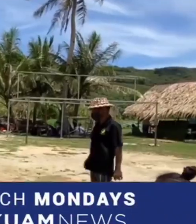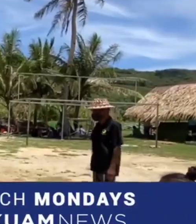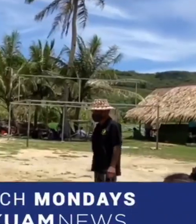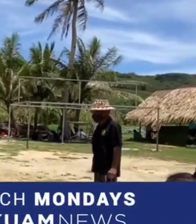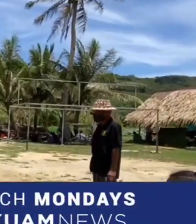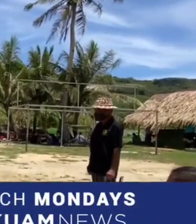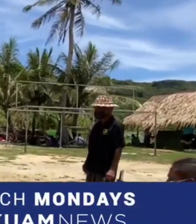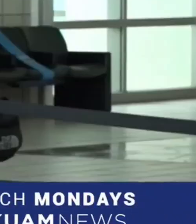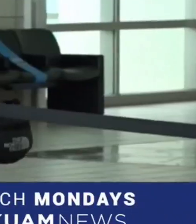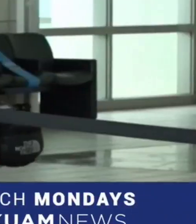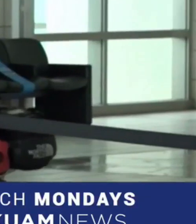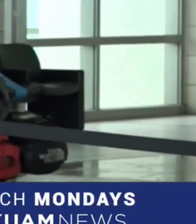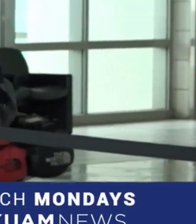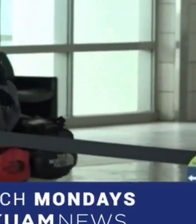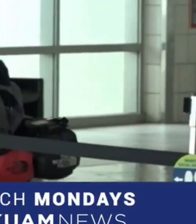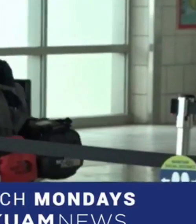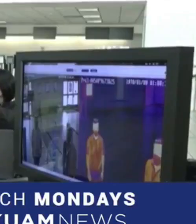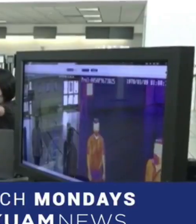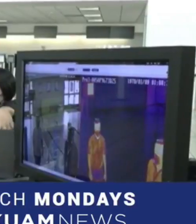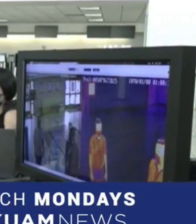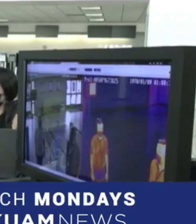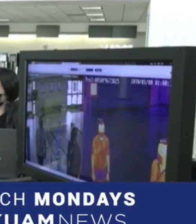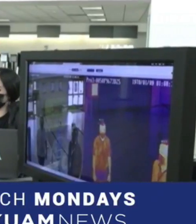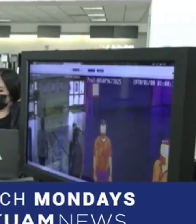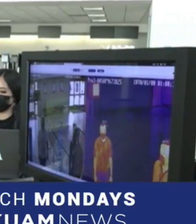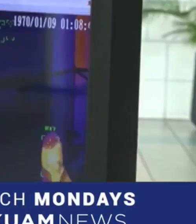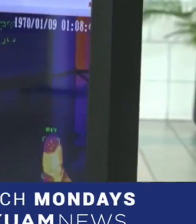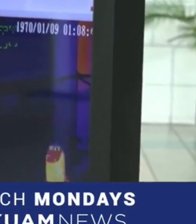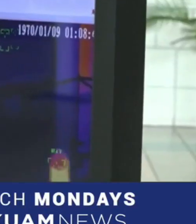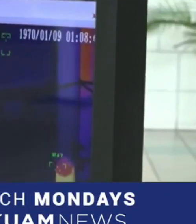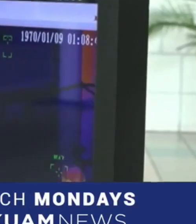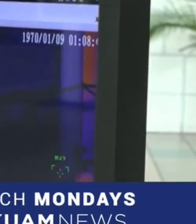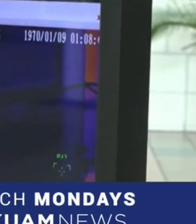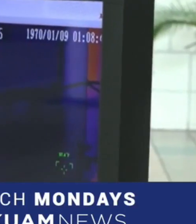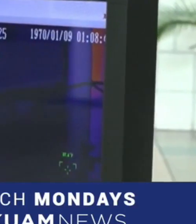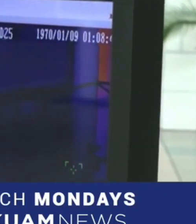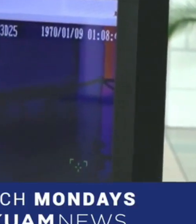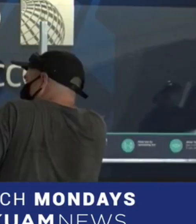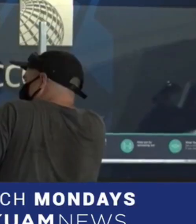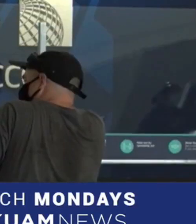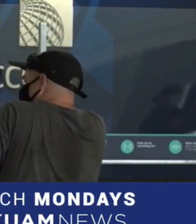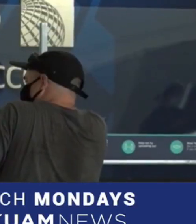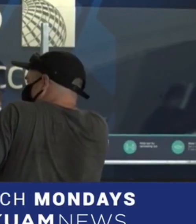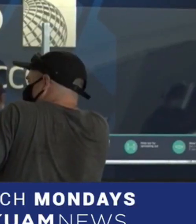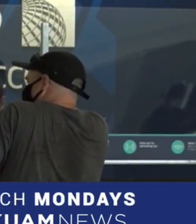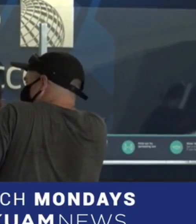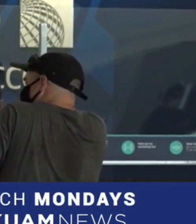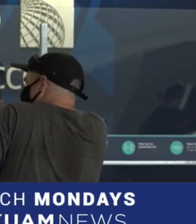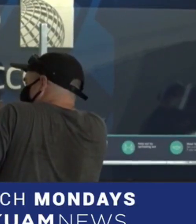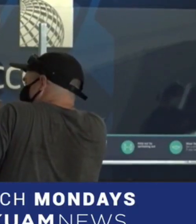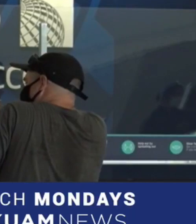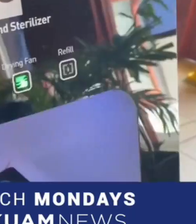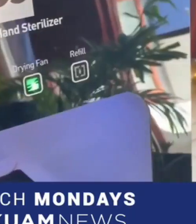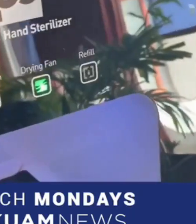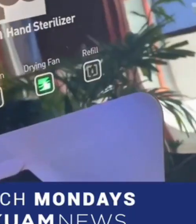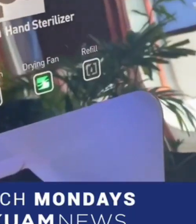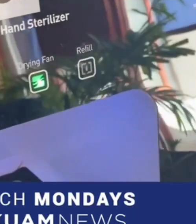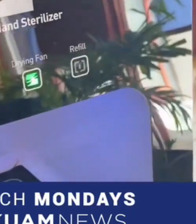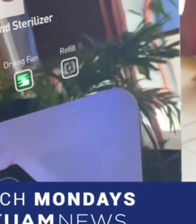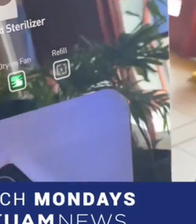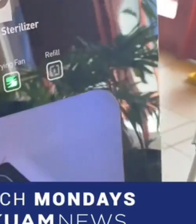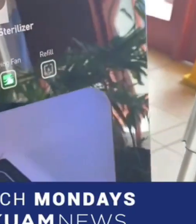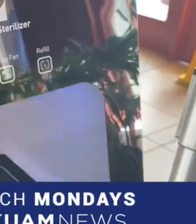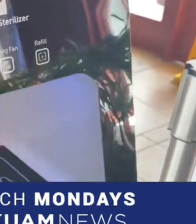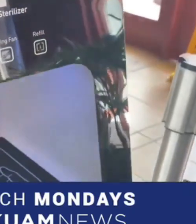practices. Stamped with approval by the Guam Visitors Bureau and the World Travel Tourism Council. Every Monday on KUIM News, we'll feature a different local